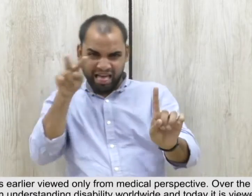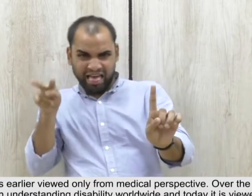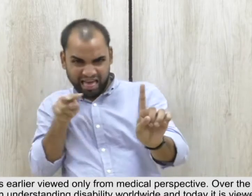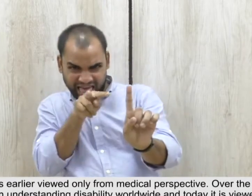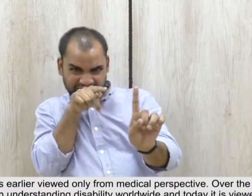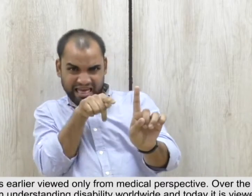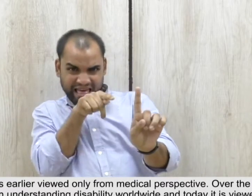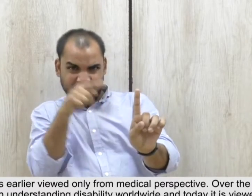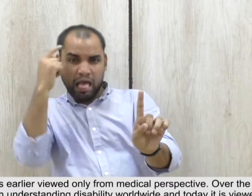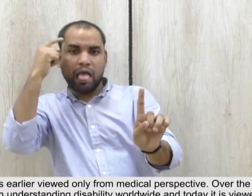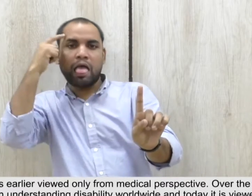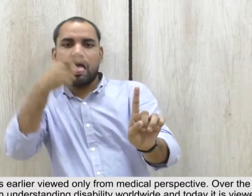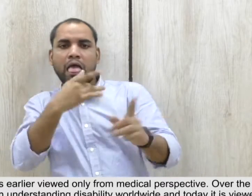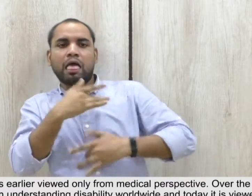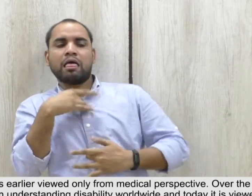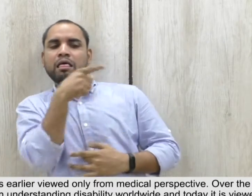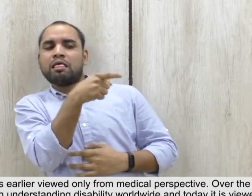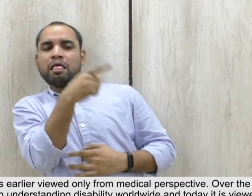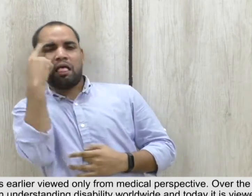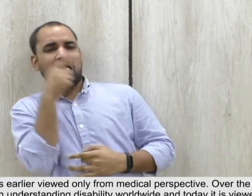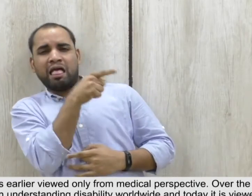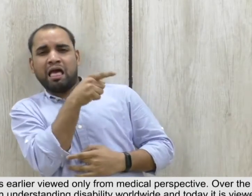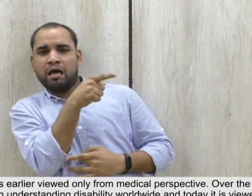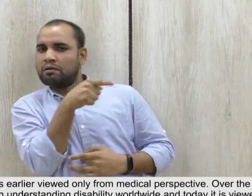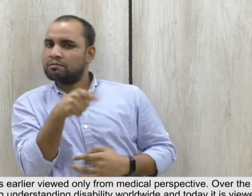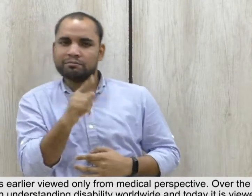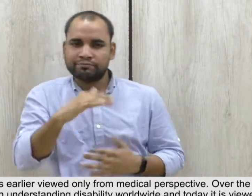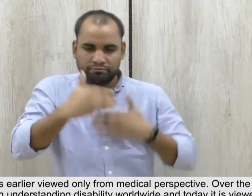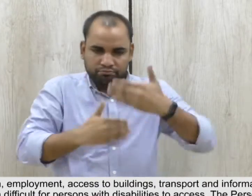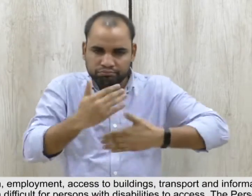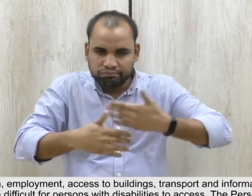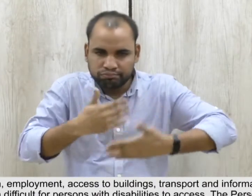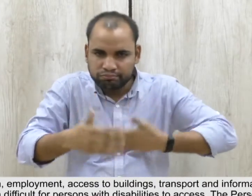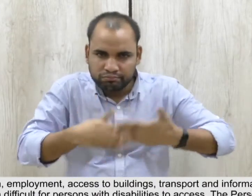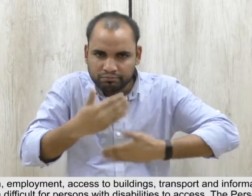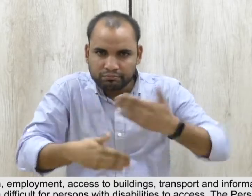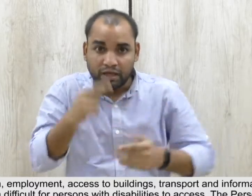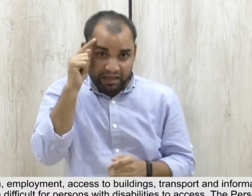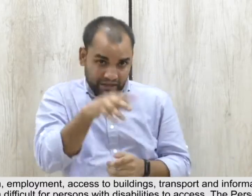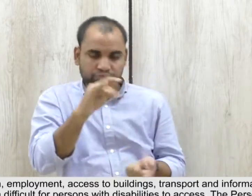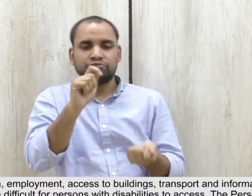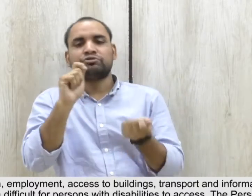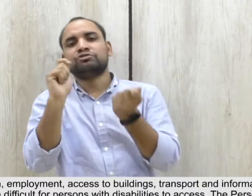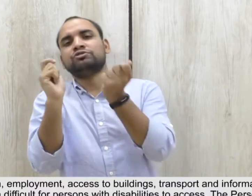today, it is viewed as a socio-medical issue. 1. 1. 2. 3. 5. 5.